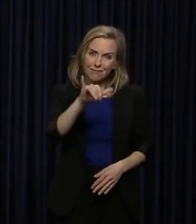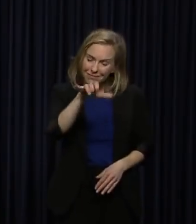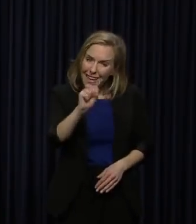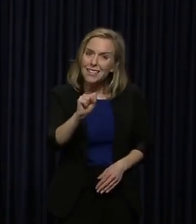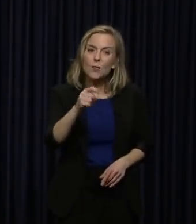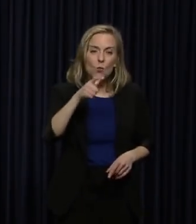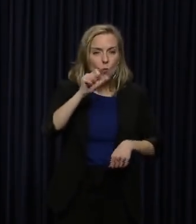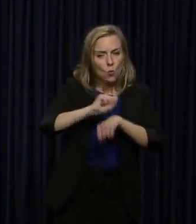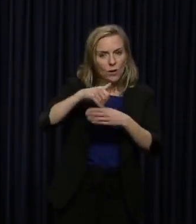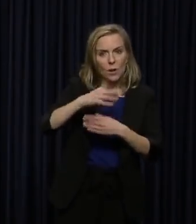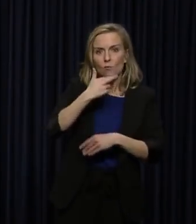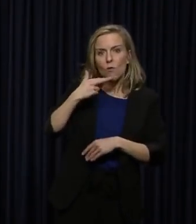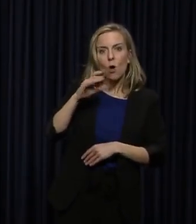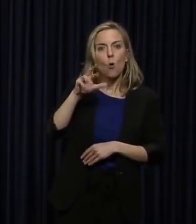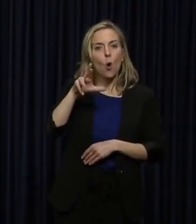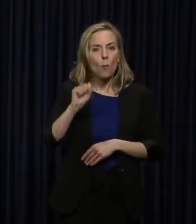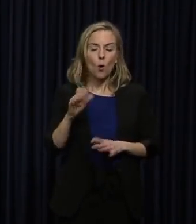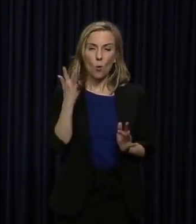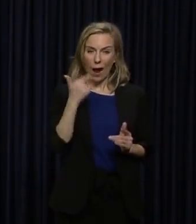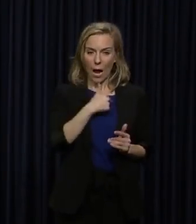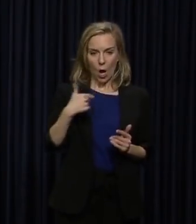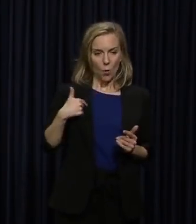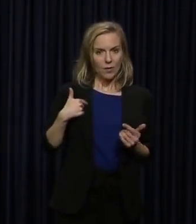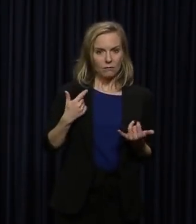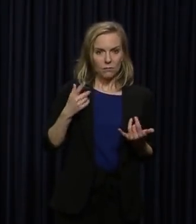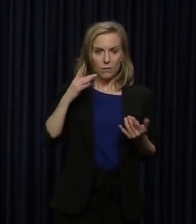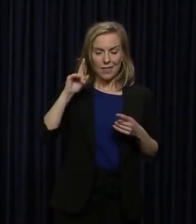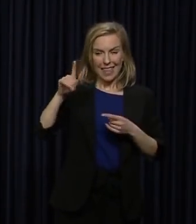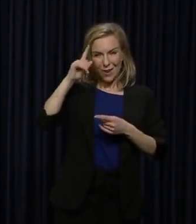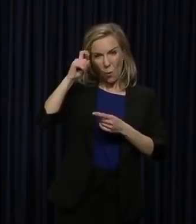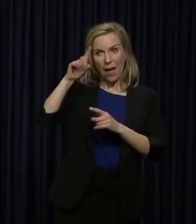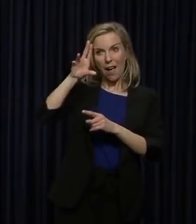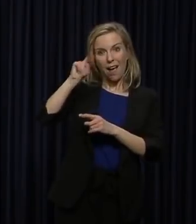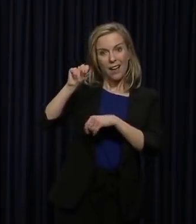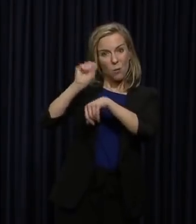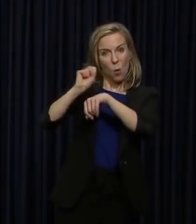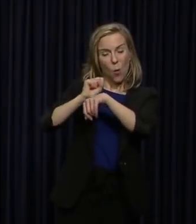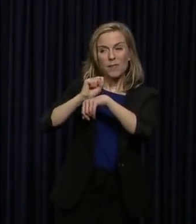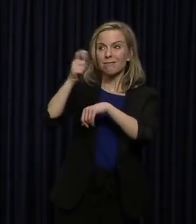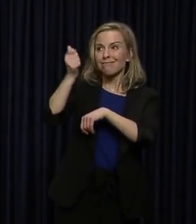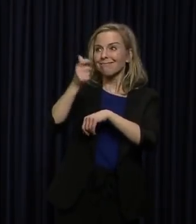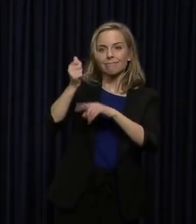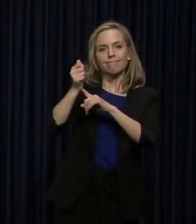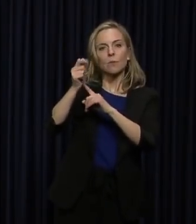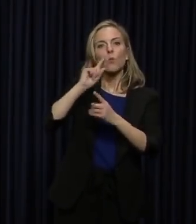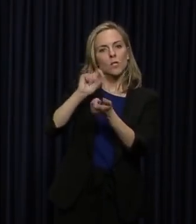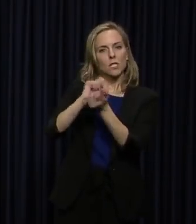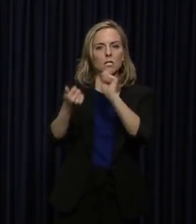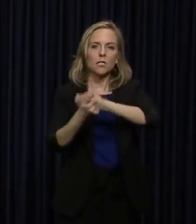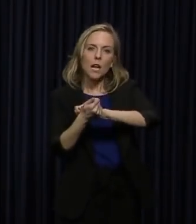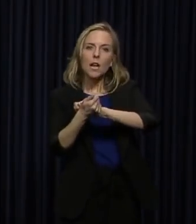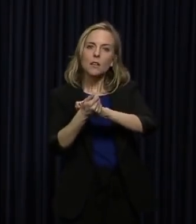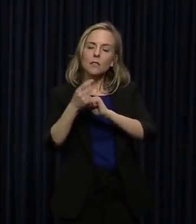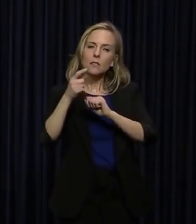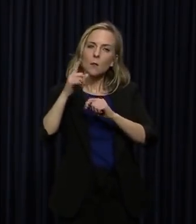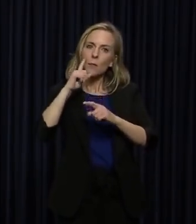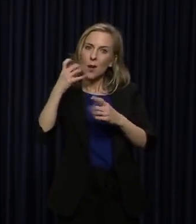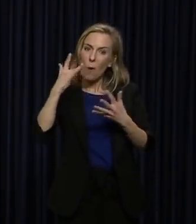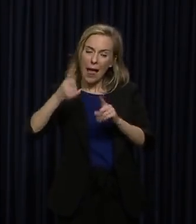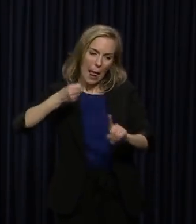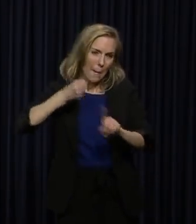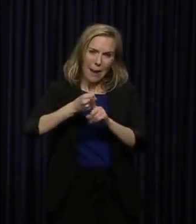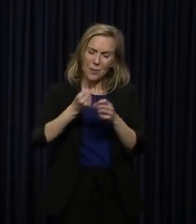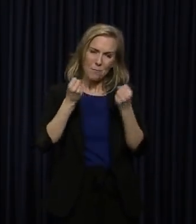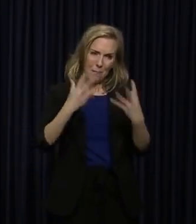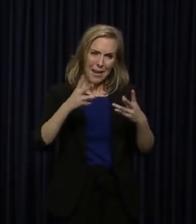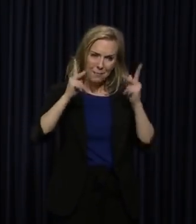reasons that we're changing unemployment, waiving the days that it takes, it's going to have a major impact on a lot of